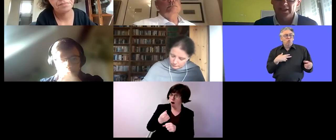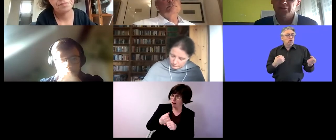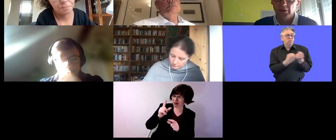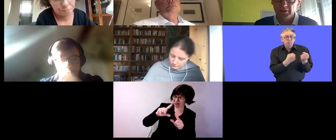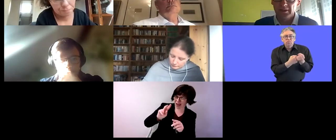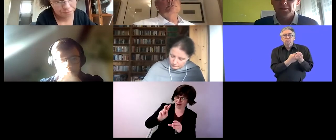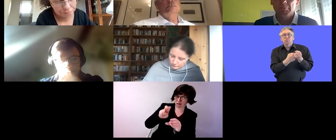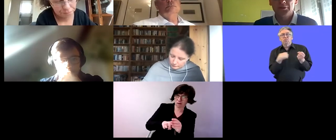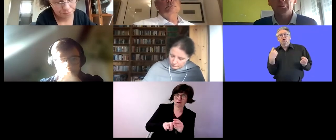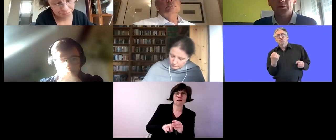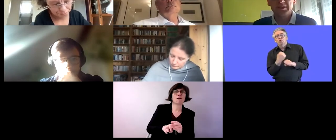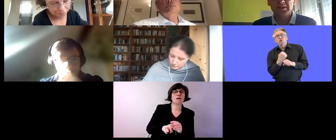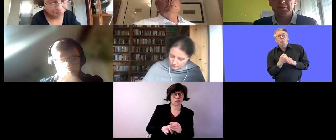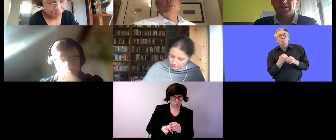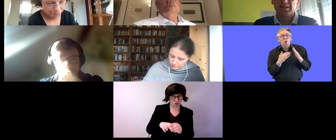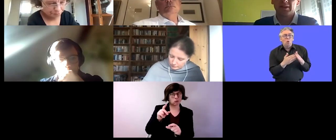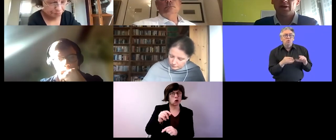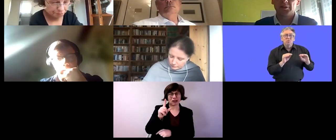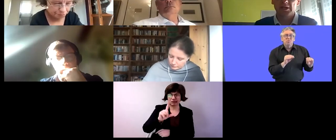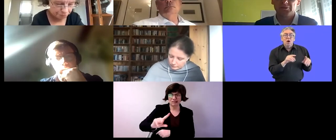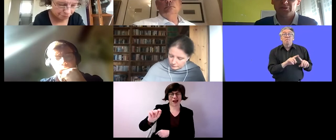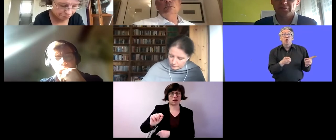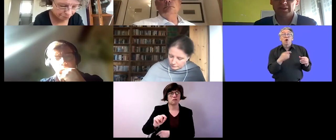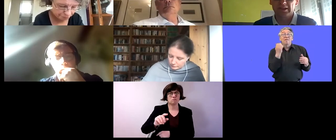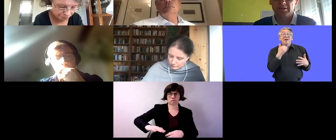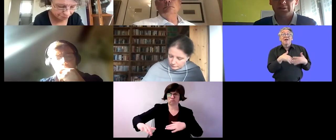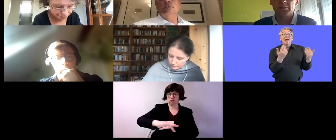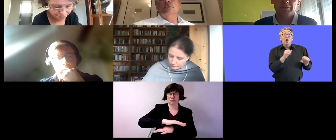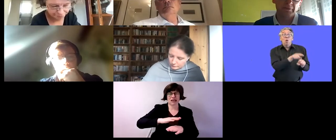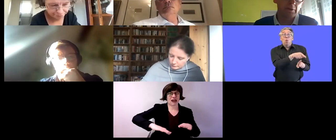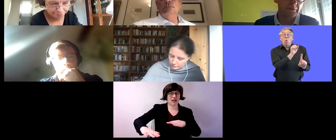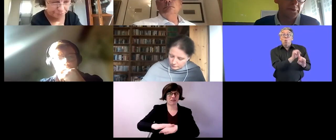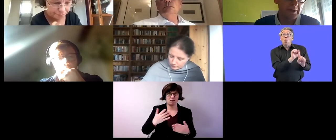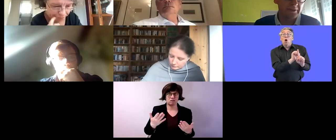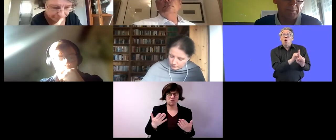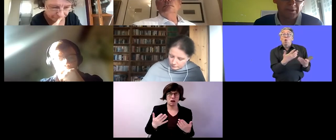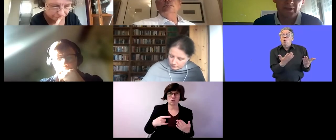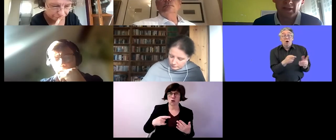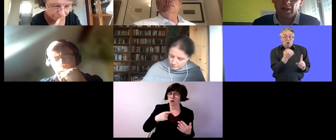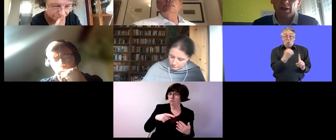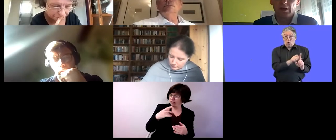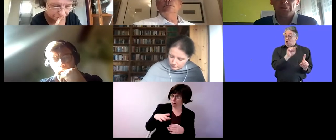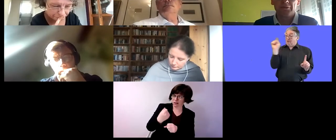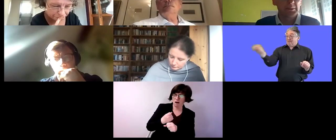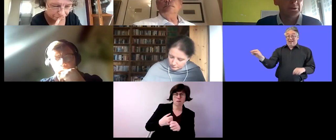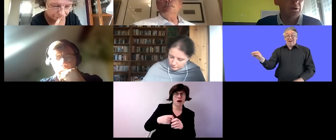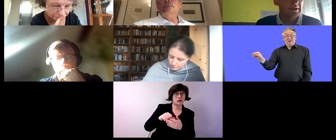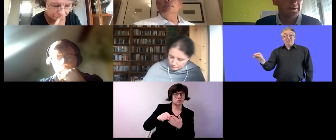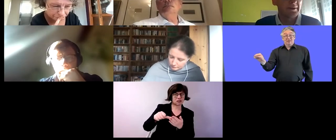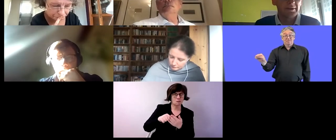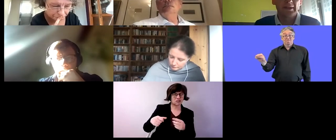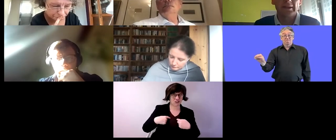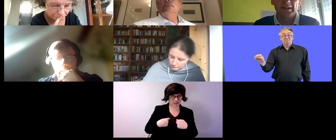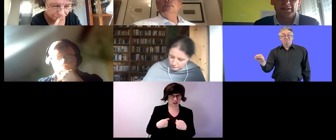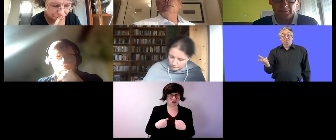coaches and so on but they are working day by day on the premises of the client and we have a lot of other examples of what we call